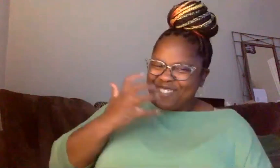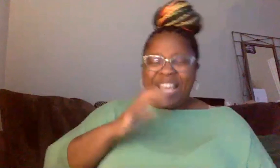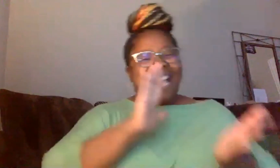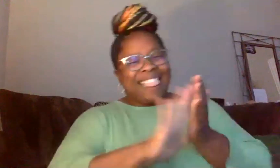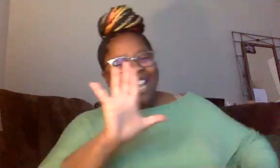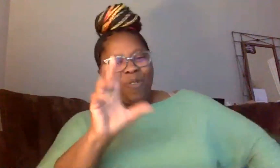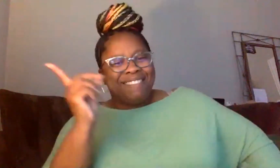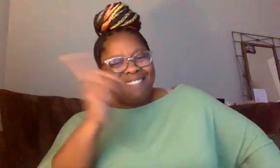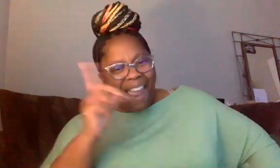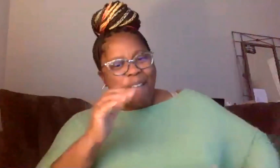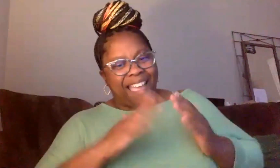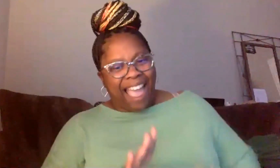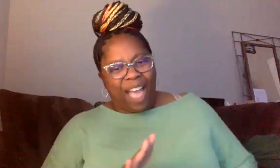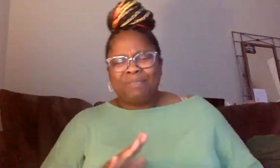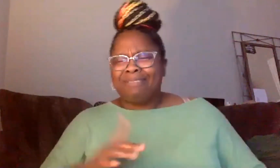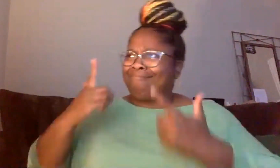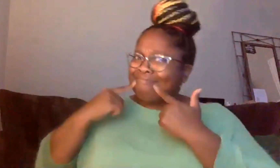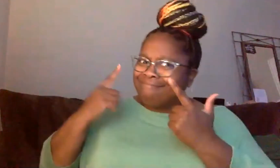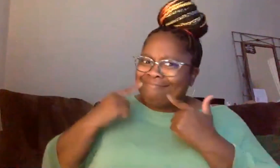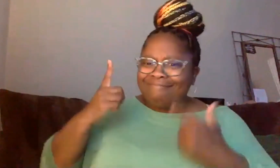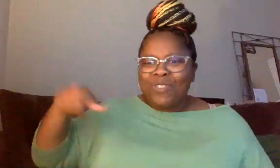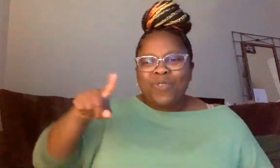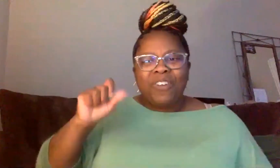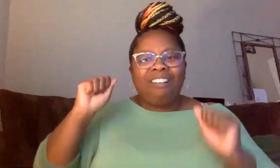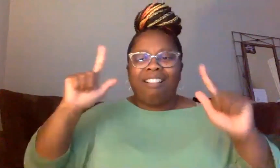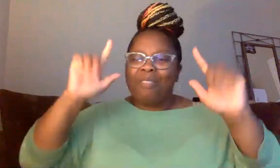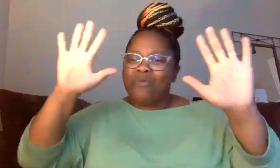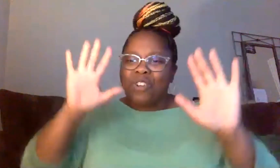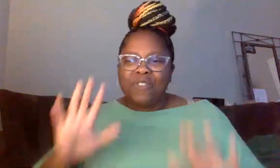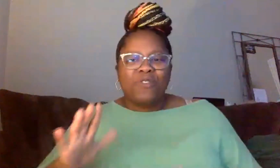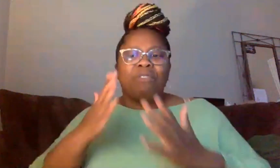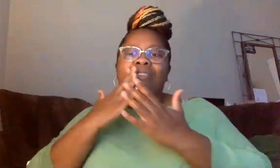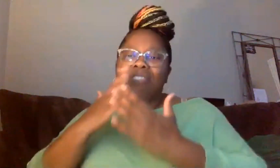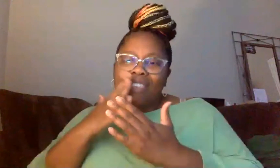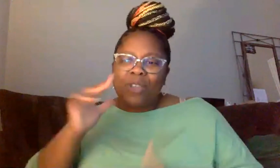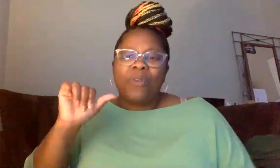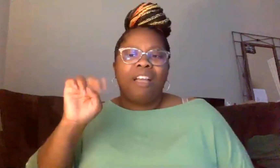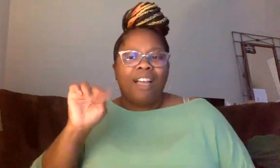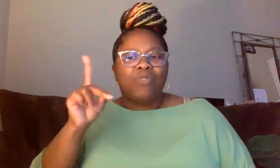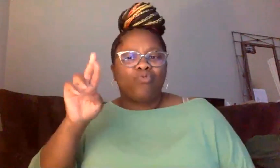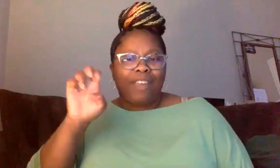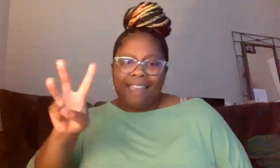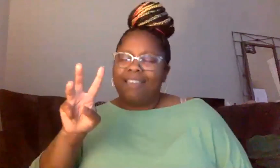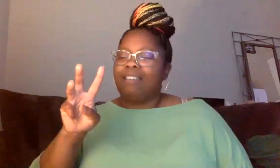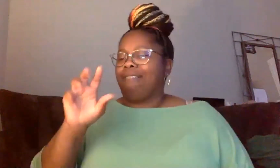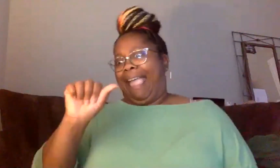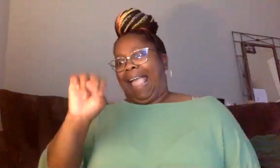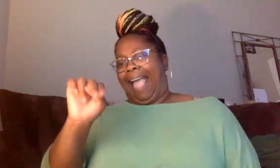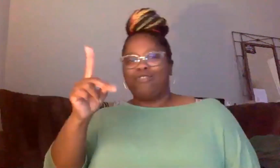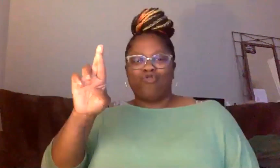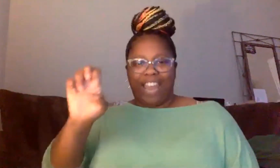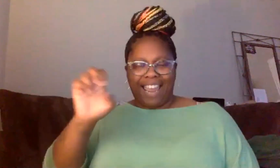You guys have all been wonderful, wonderful. And I think, thank you, Andre, for closing us out with those